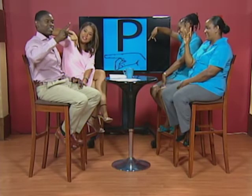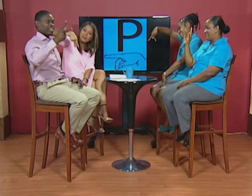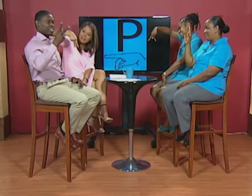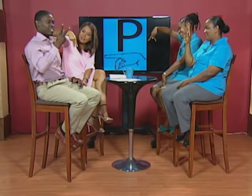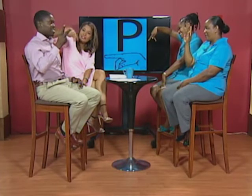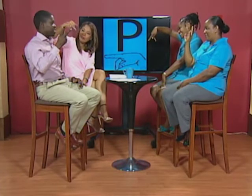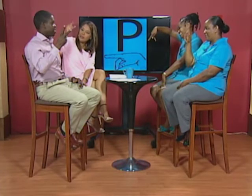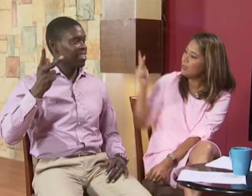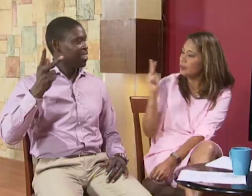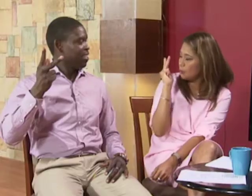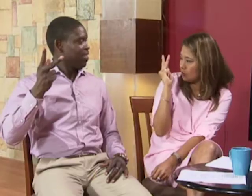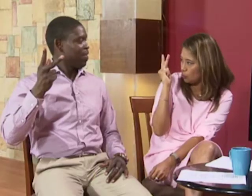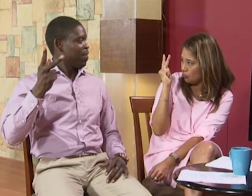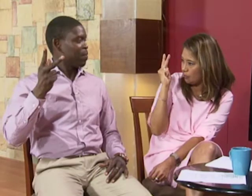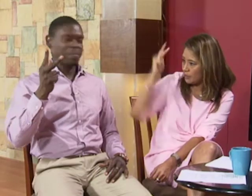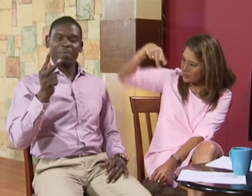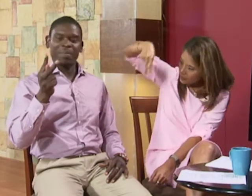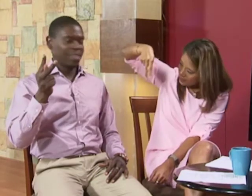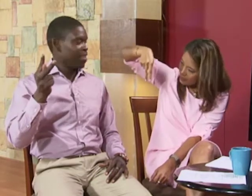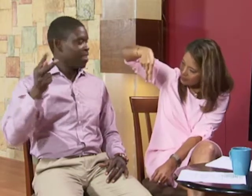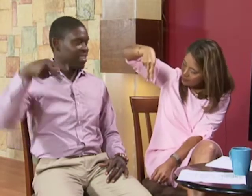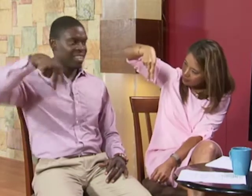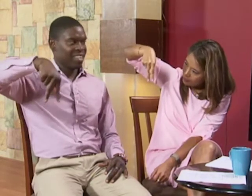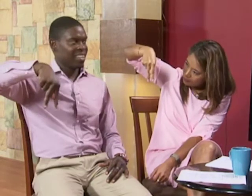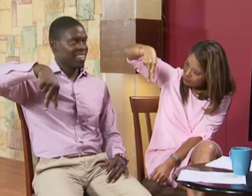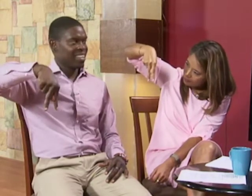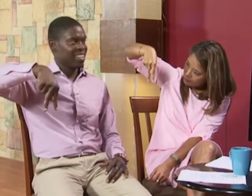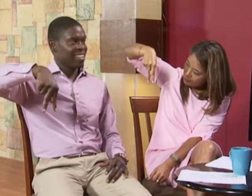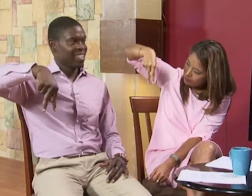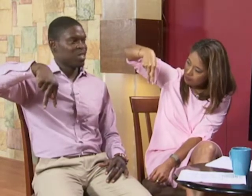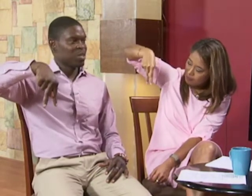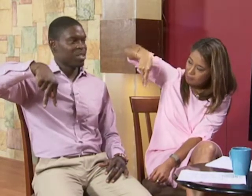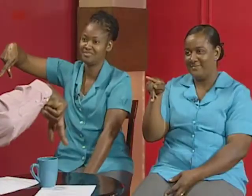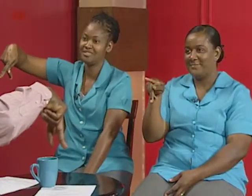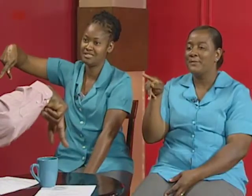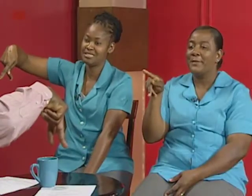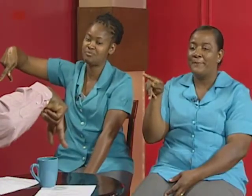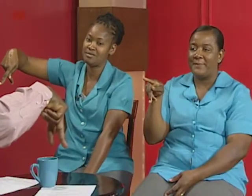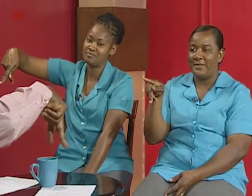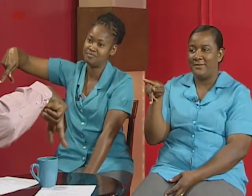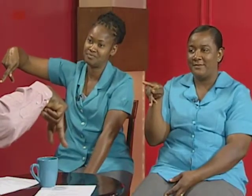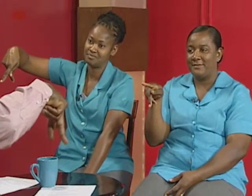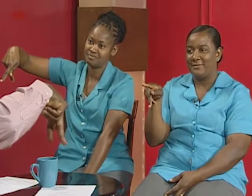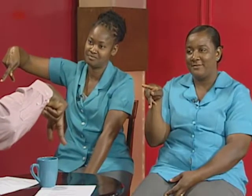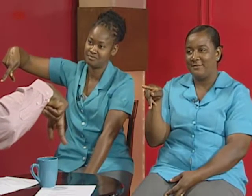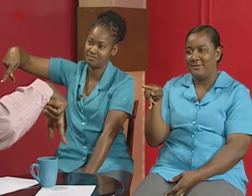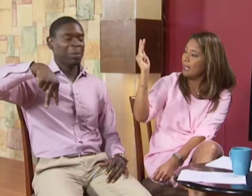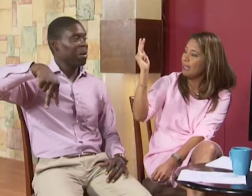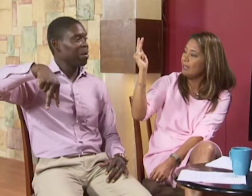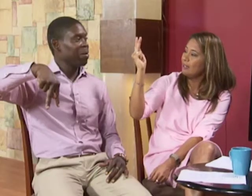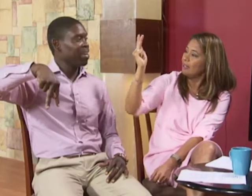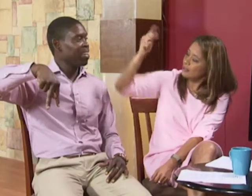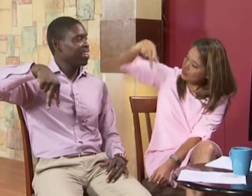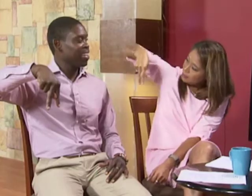in the middle between the two fingers and then down okay so this one is what it's p it's p it's so k p